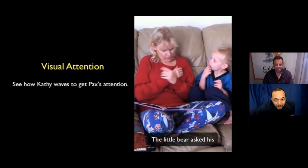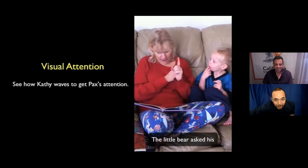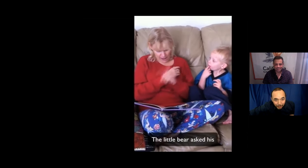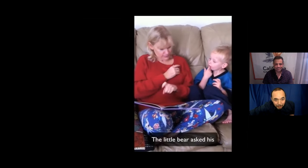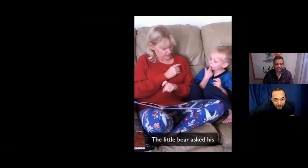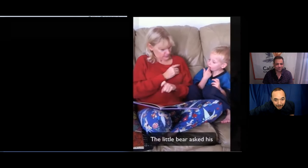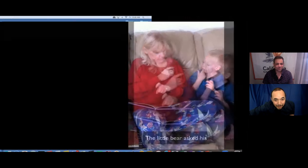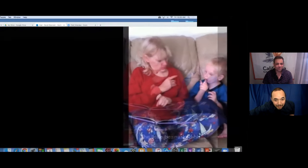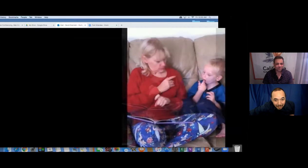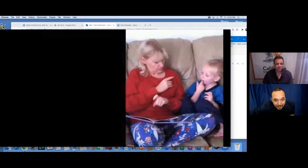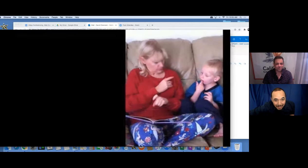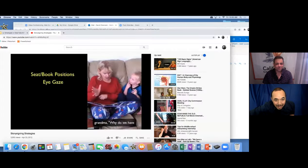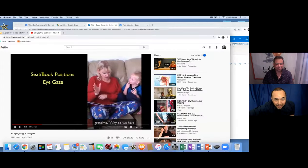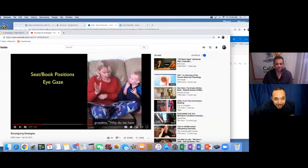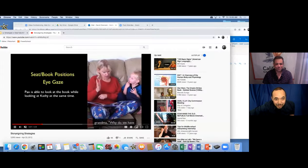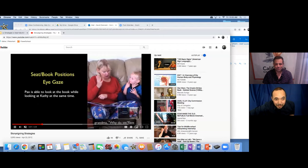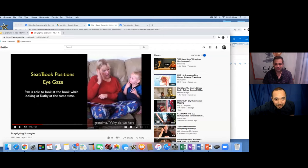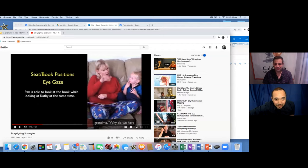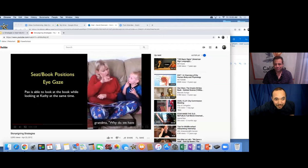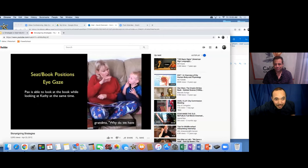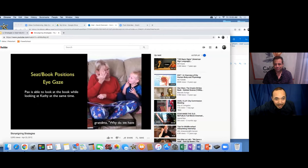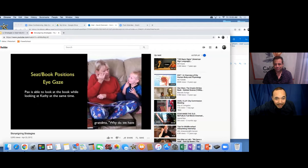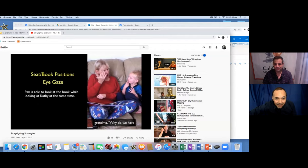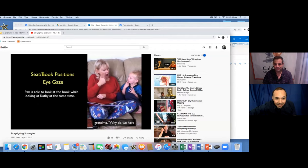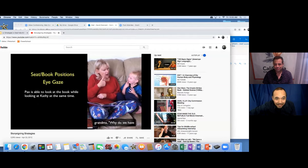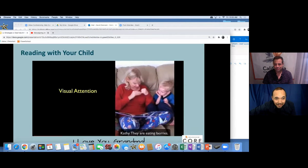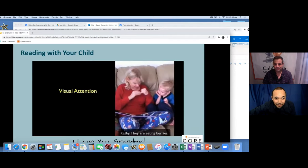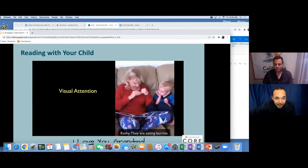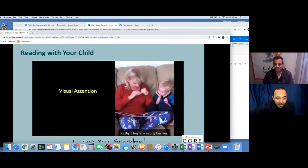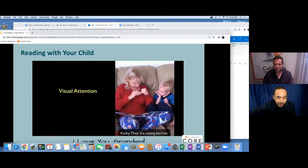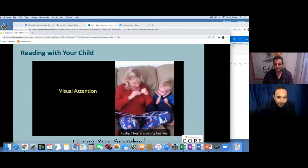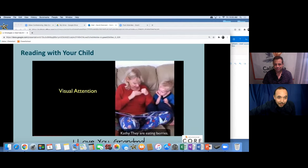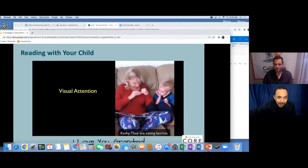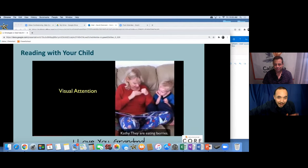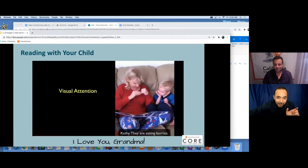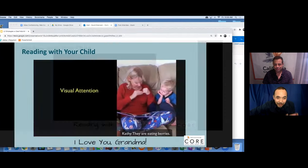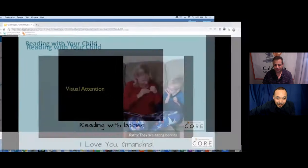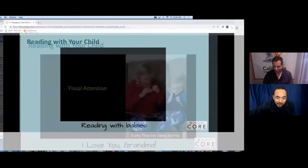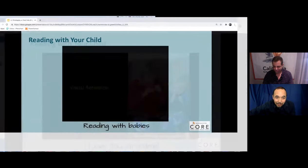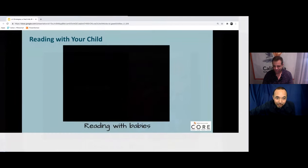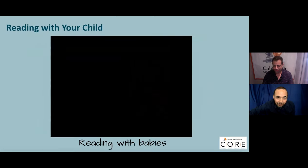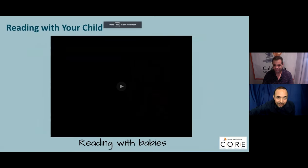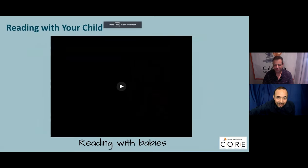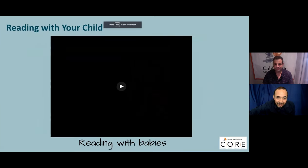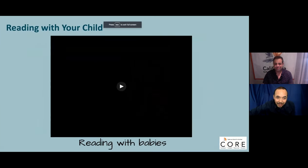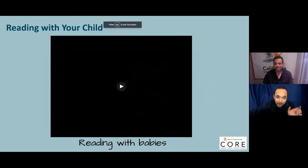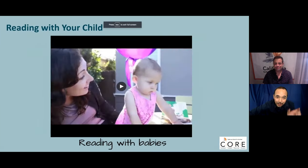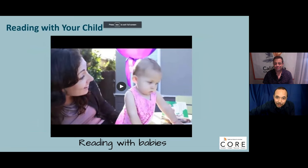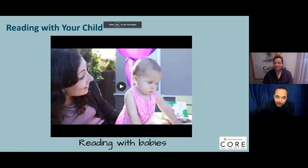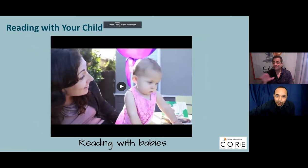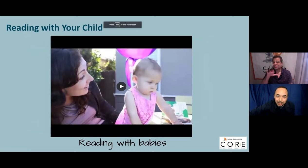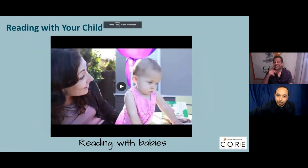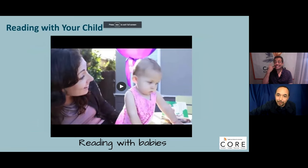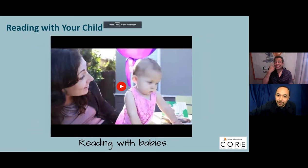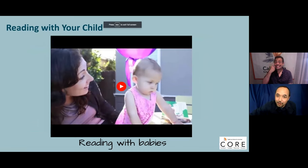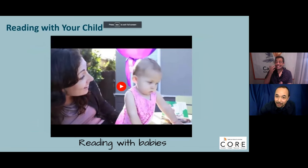The little bear asked. And on the side, of course, we have an explanation